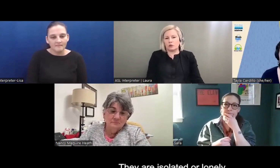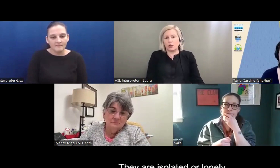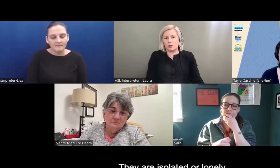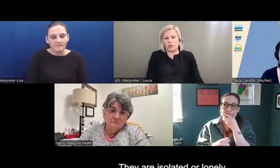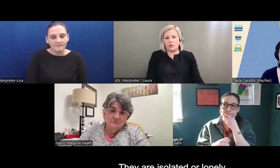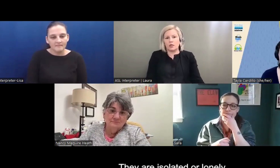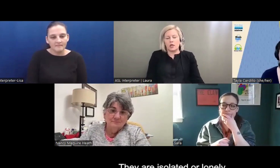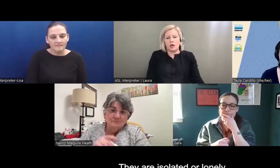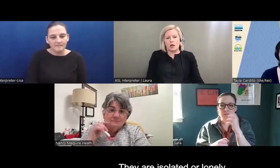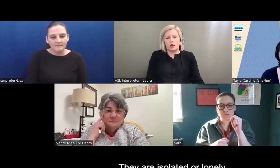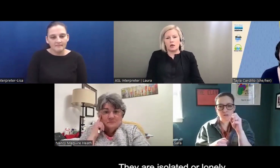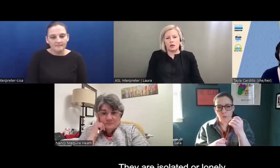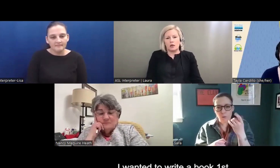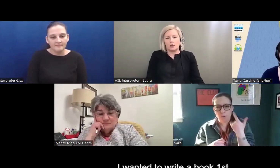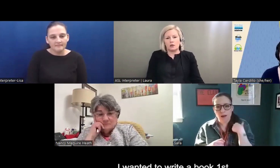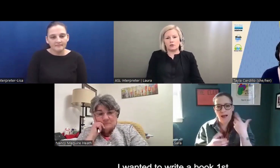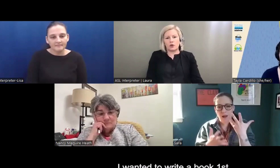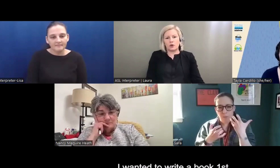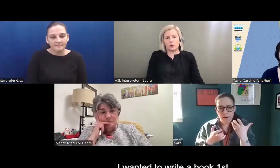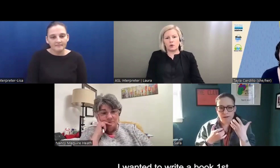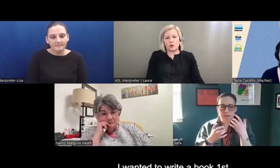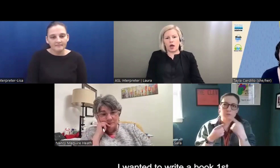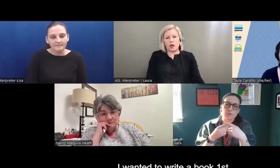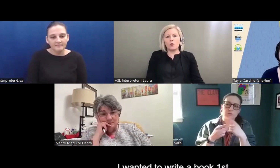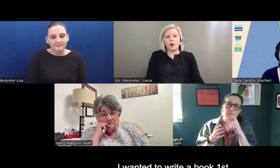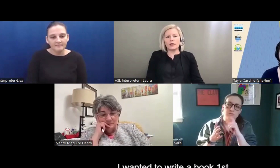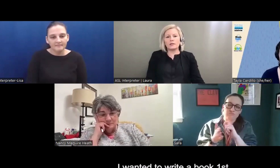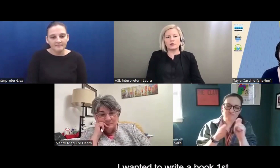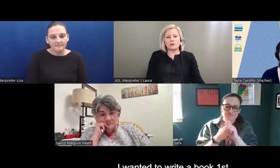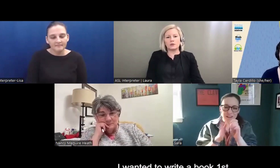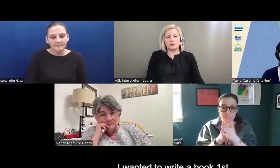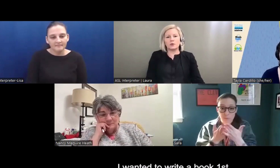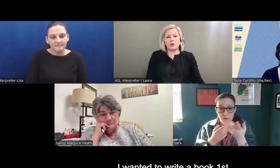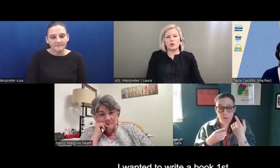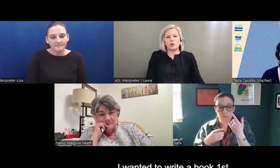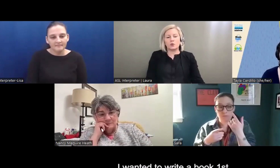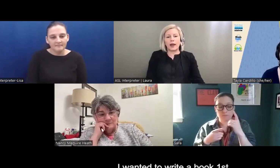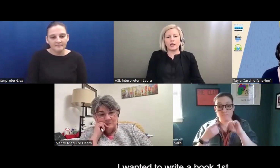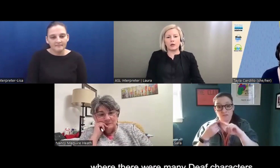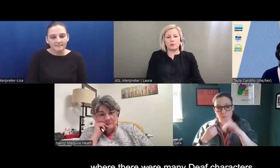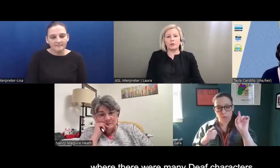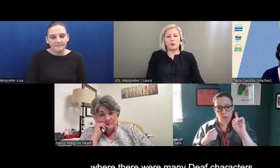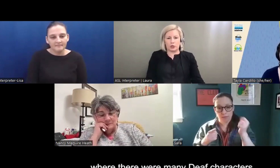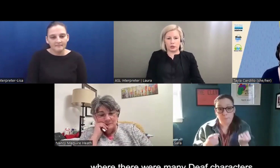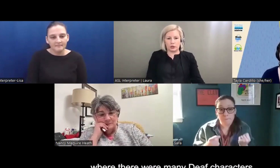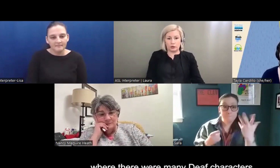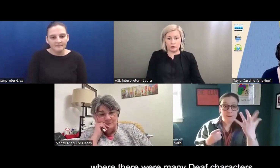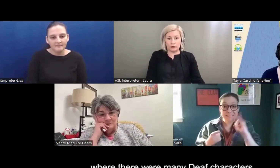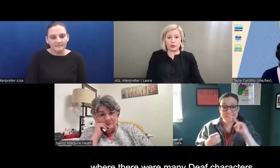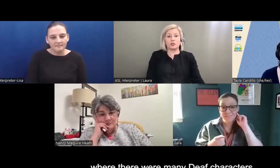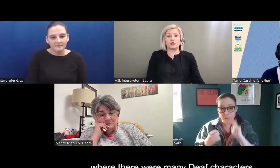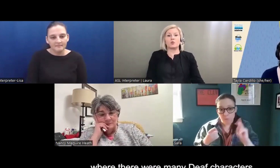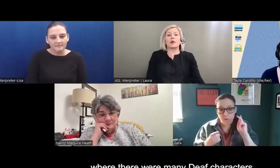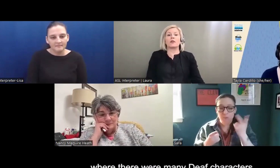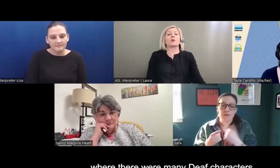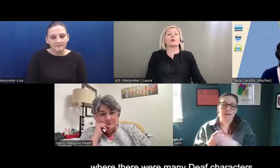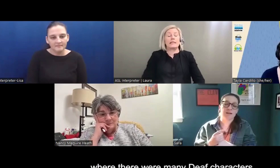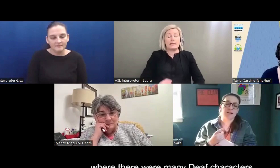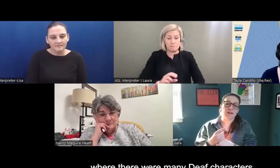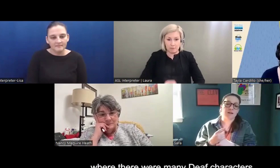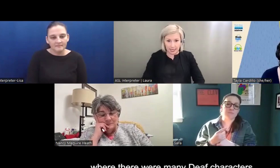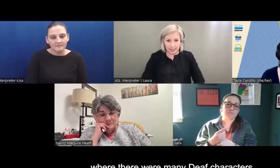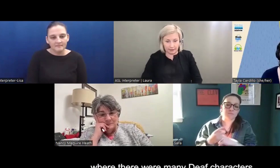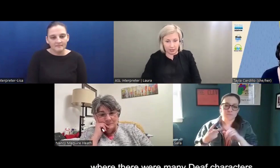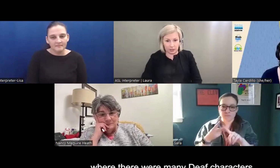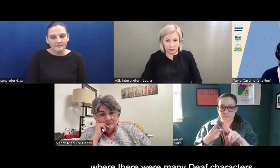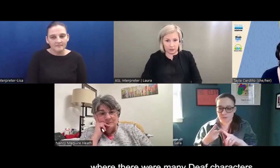they're, they're lonely. So I wanted to write a book first where there were